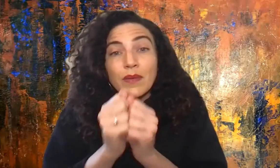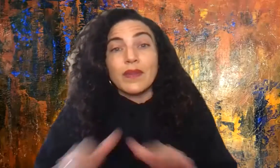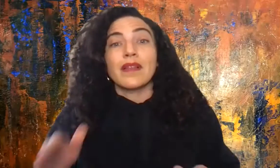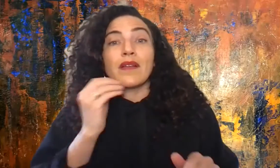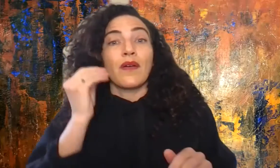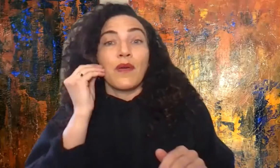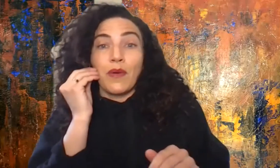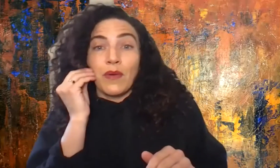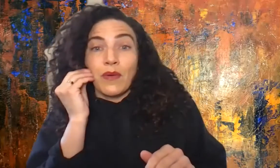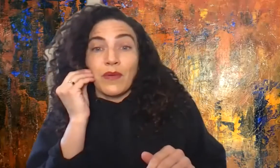I like that.